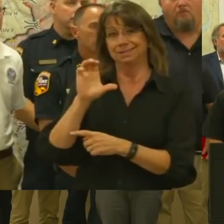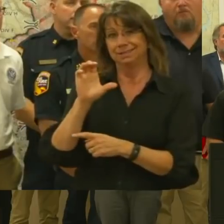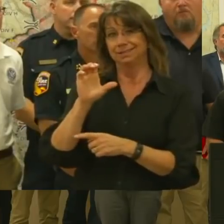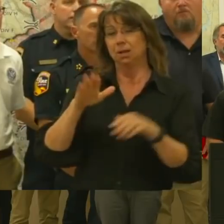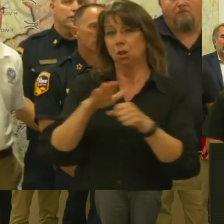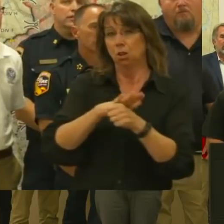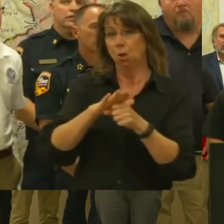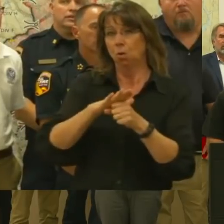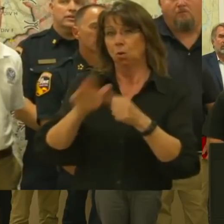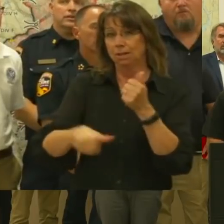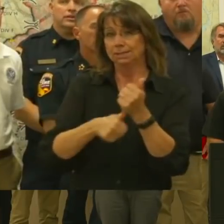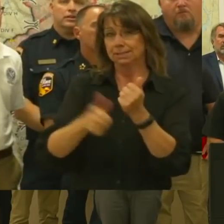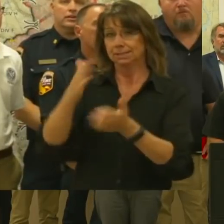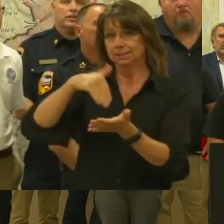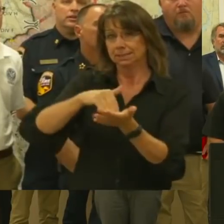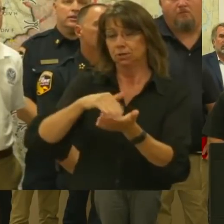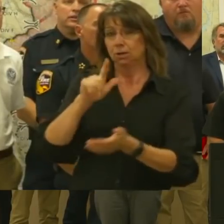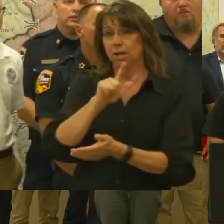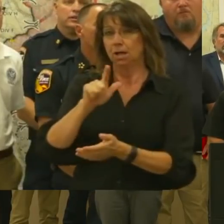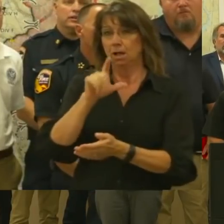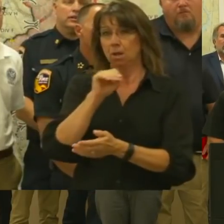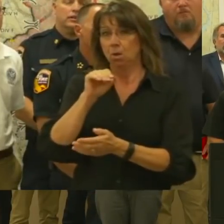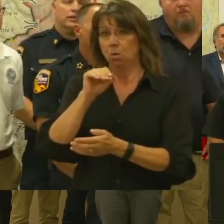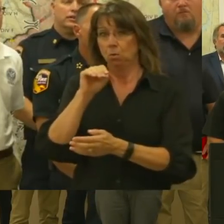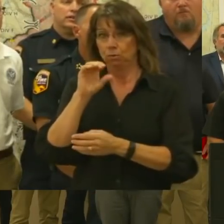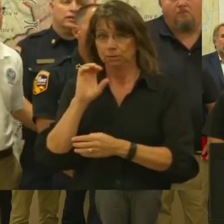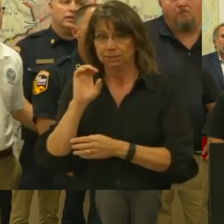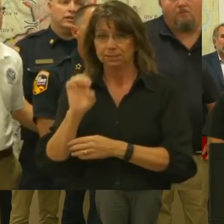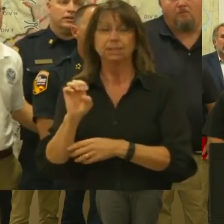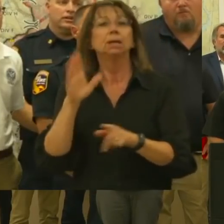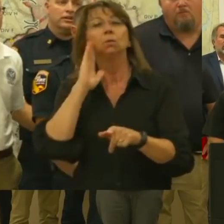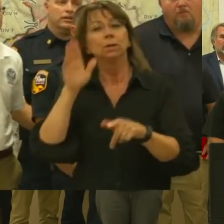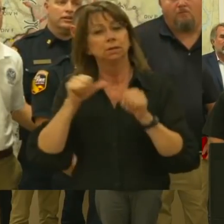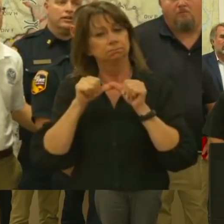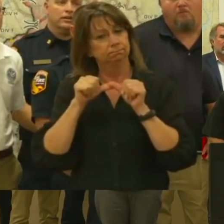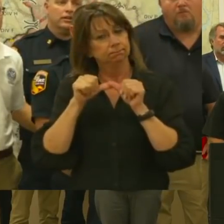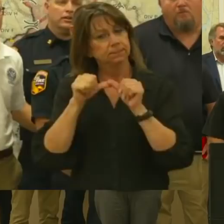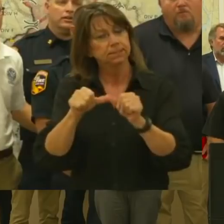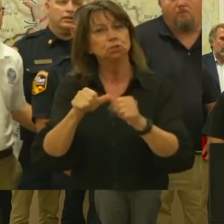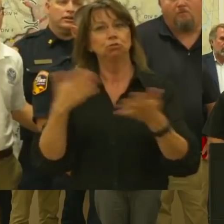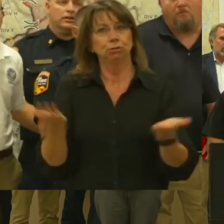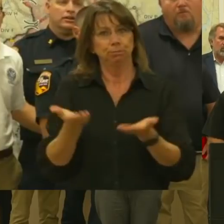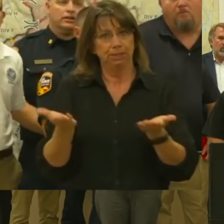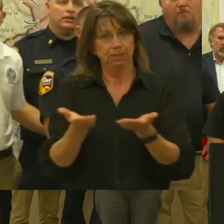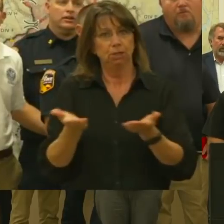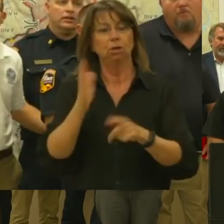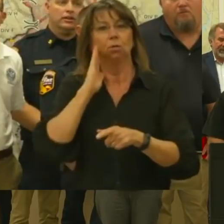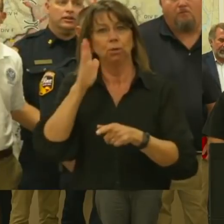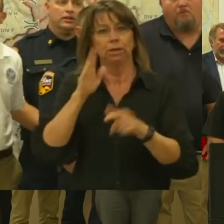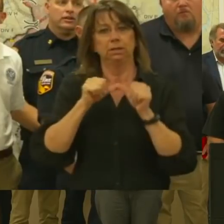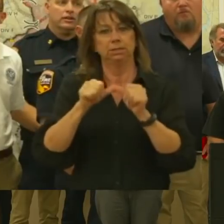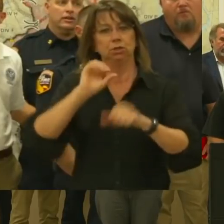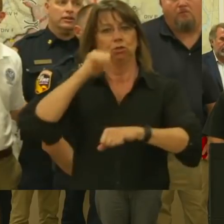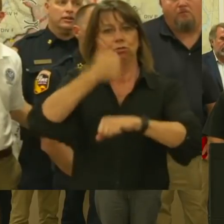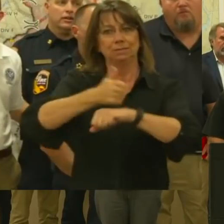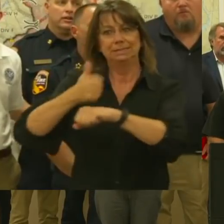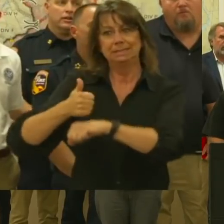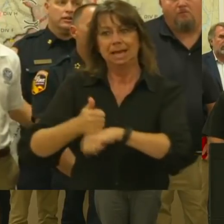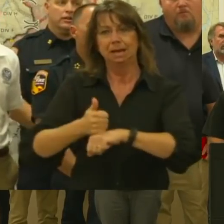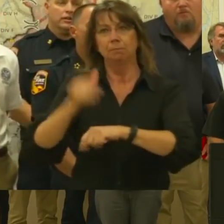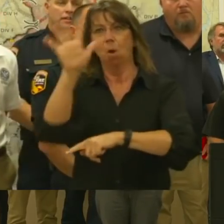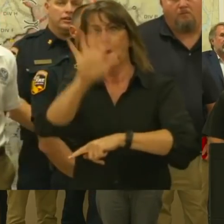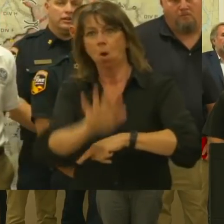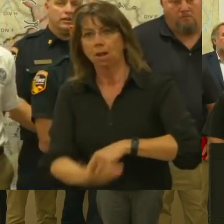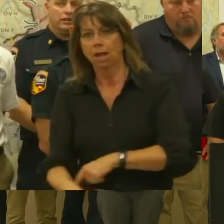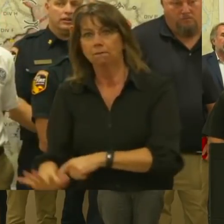programs will continue to expand throughout the region, and we'll continue to make sure that all of you get